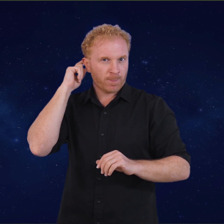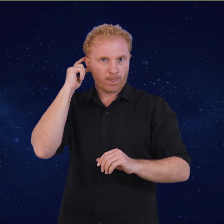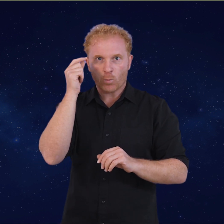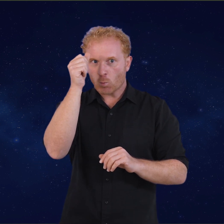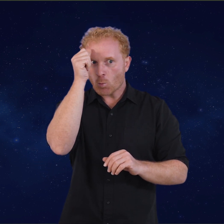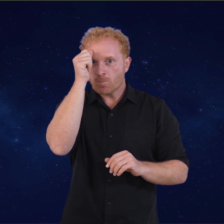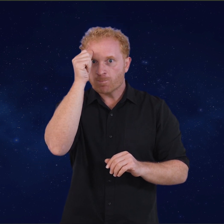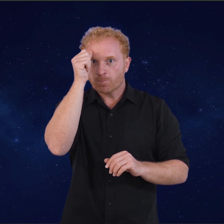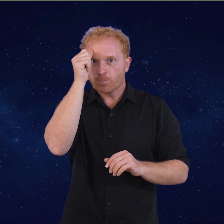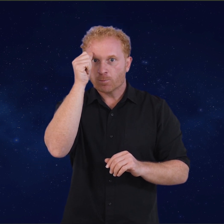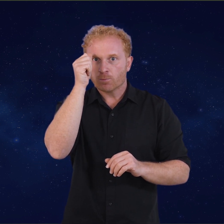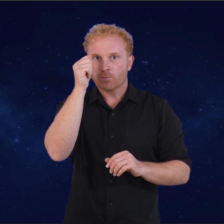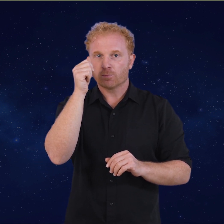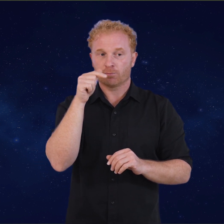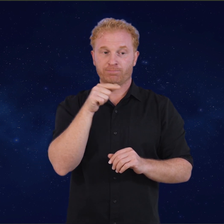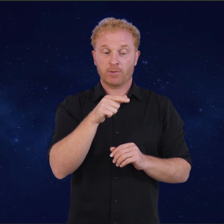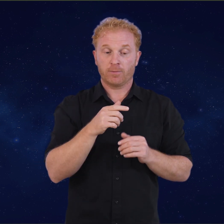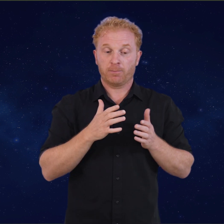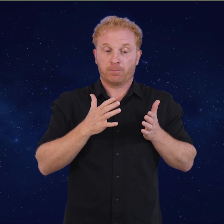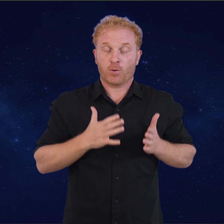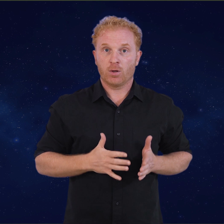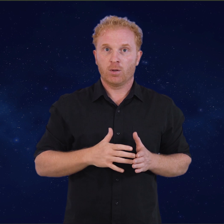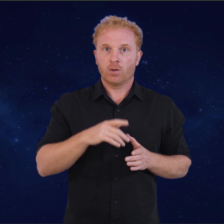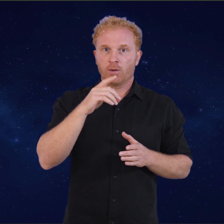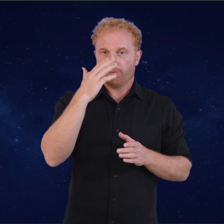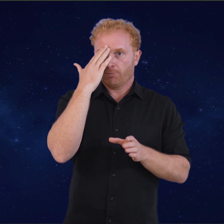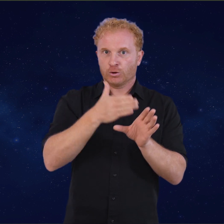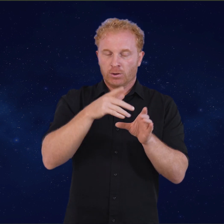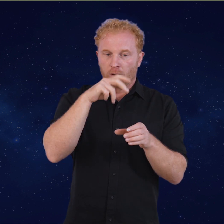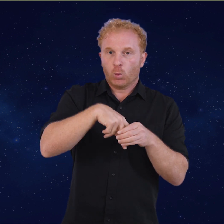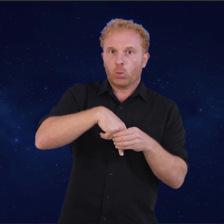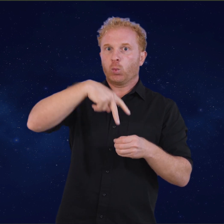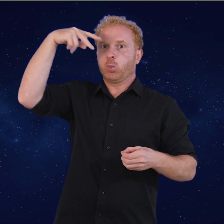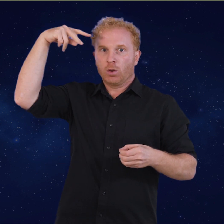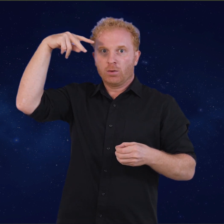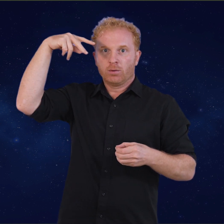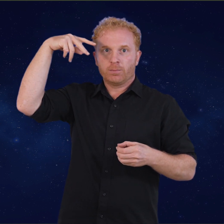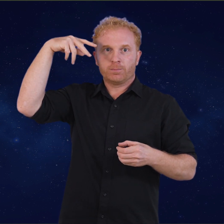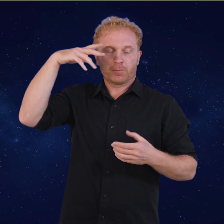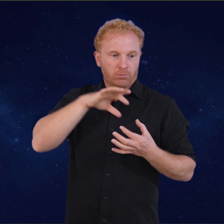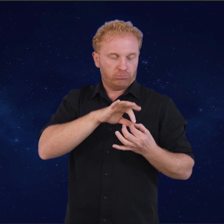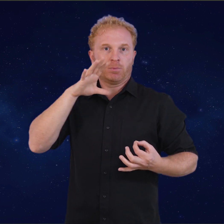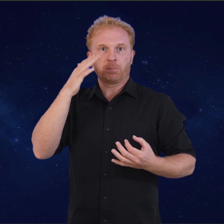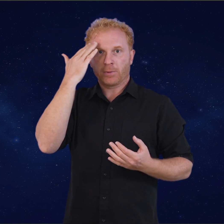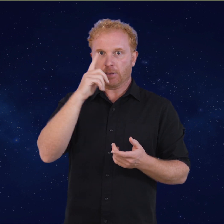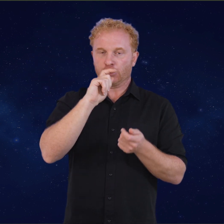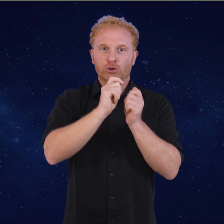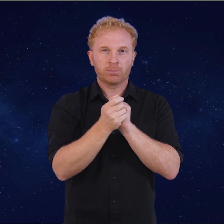transpersonal psychology and the importance of high-quality therapy to be effective in